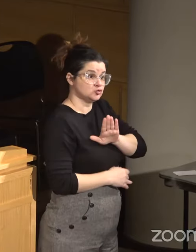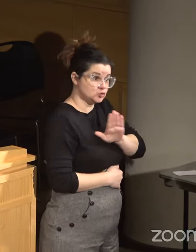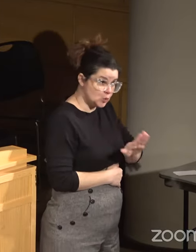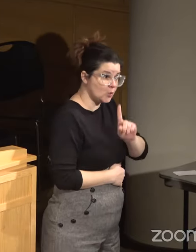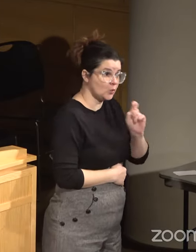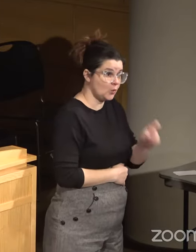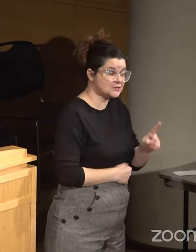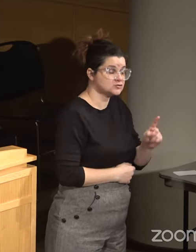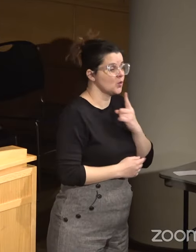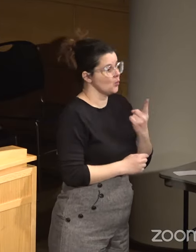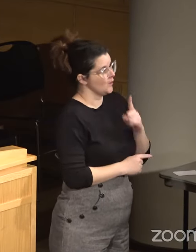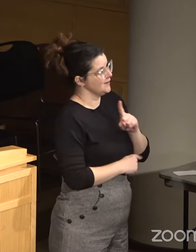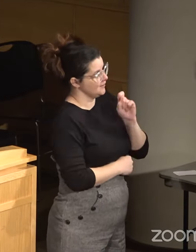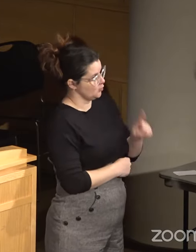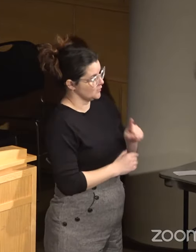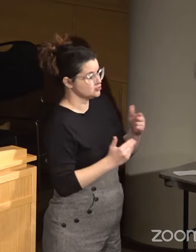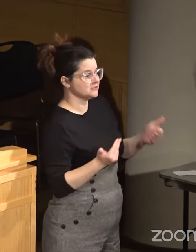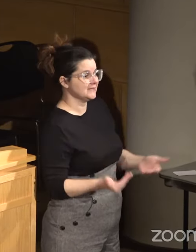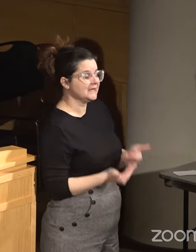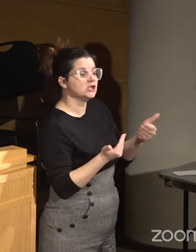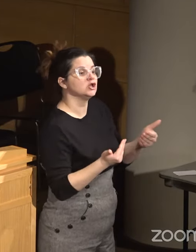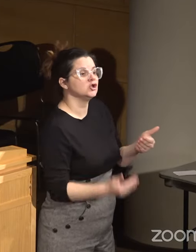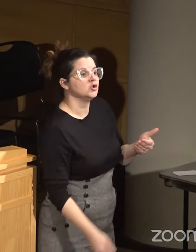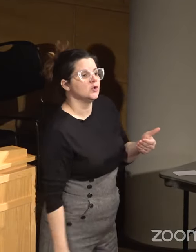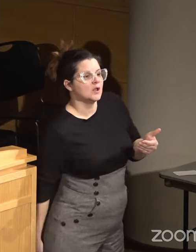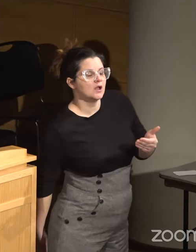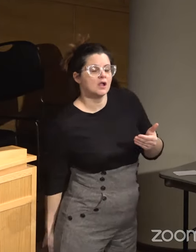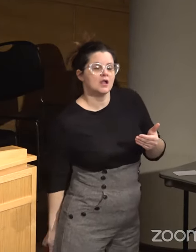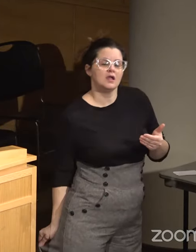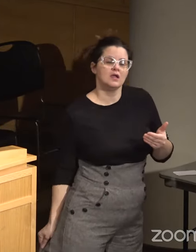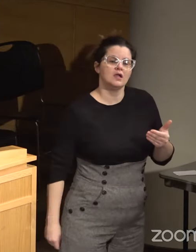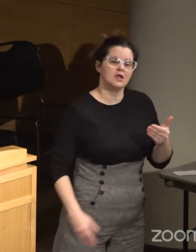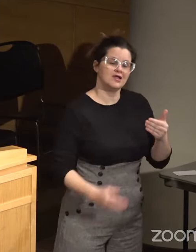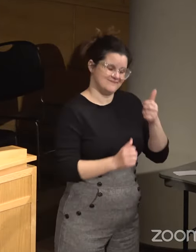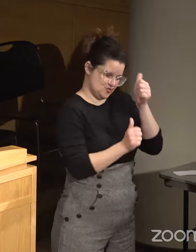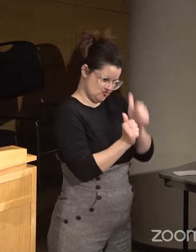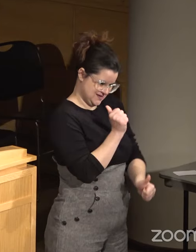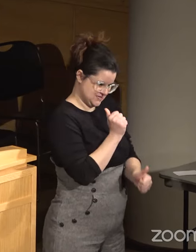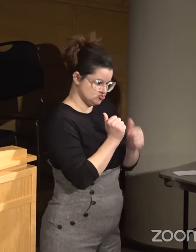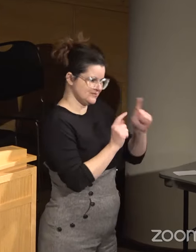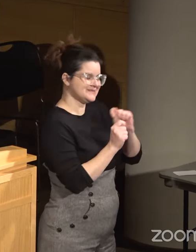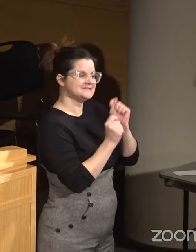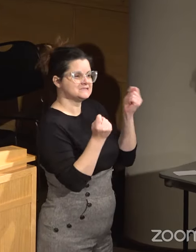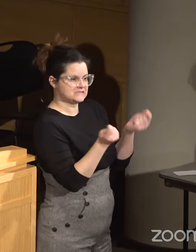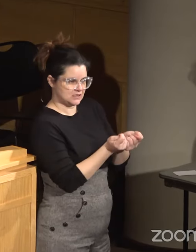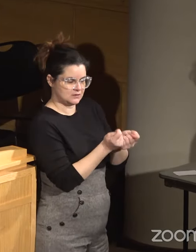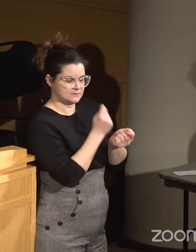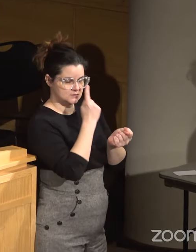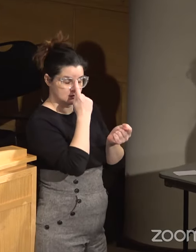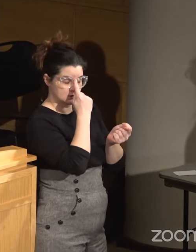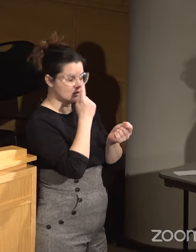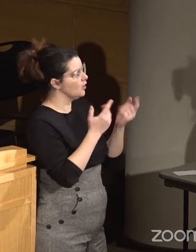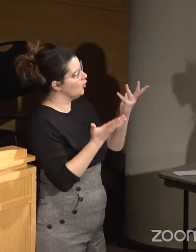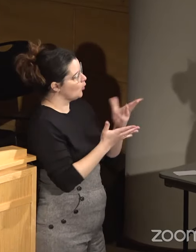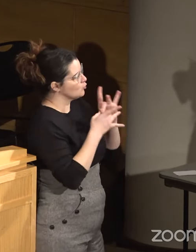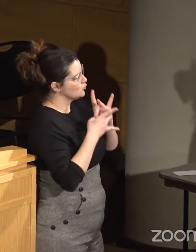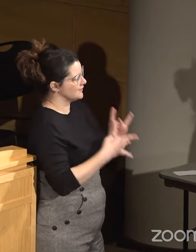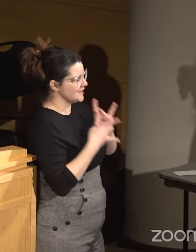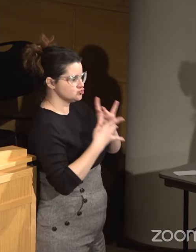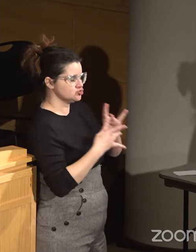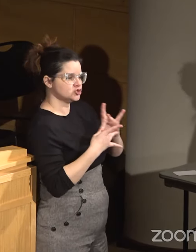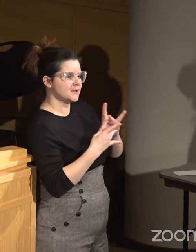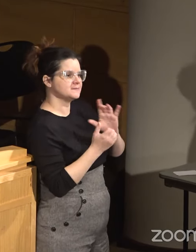question, one of the questions here is, for each of these teams, what relationships